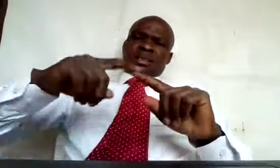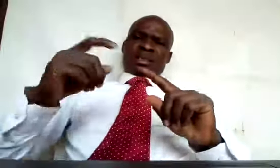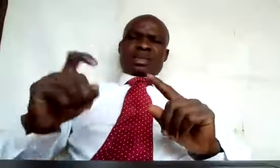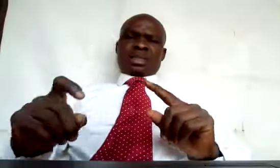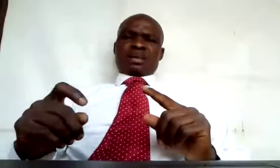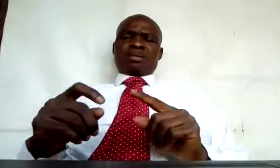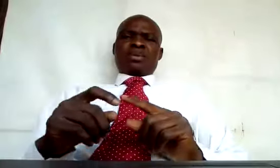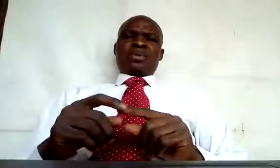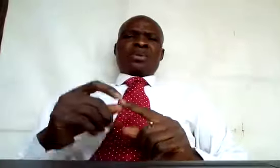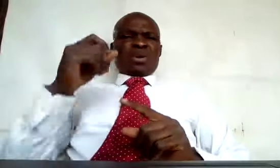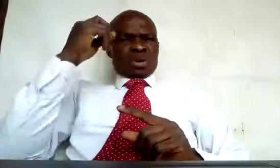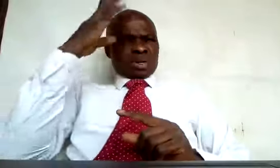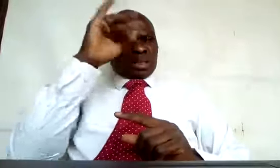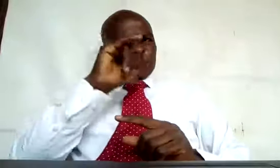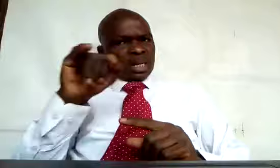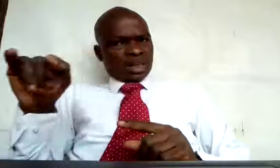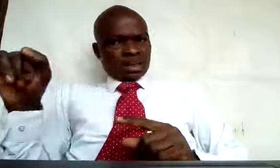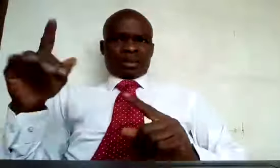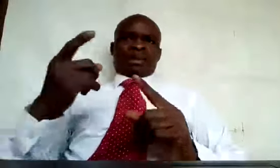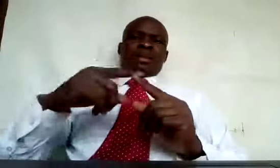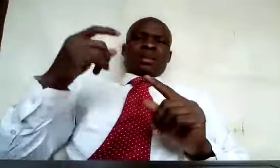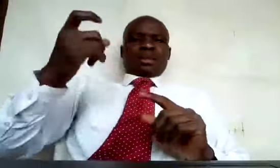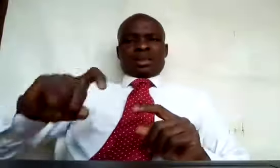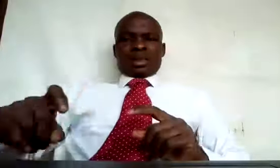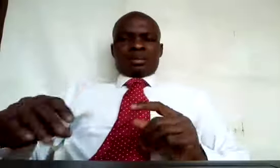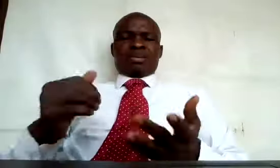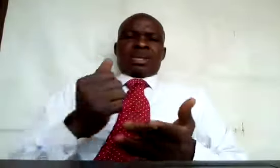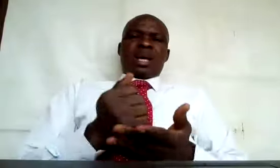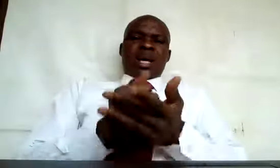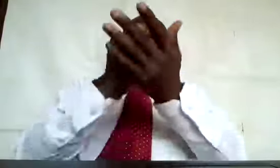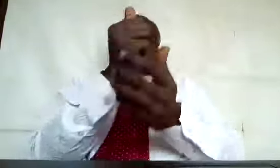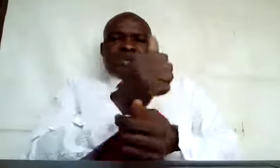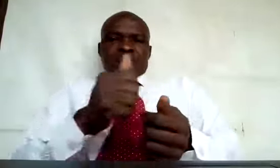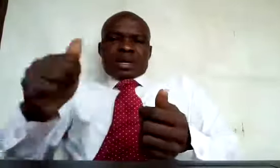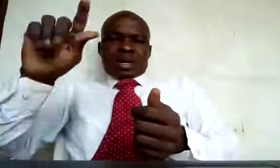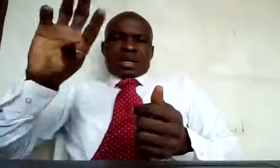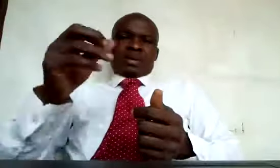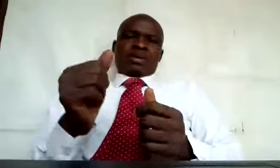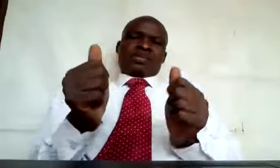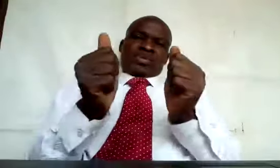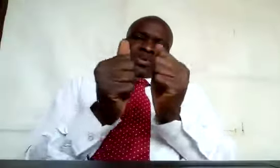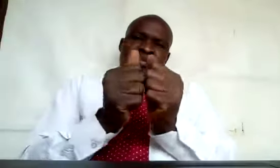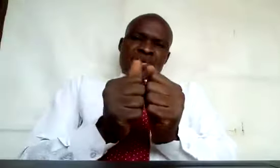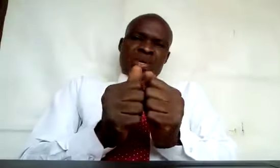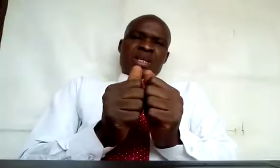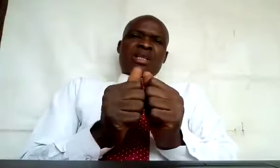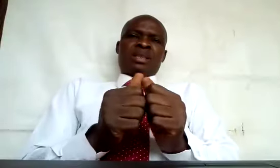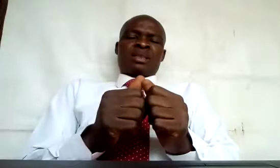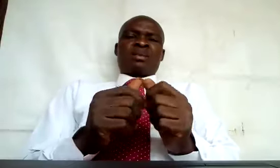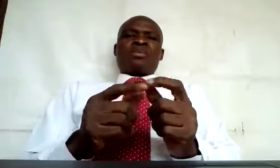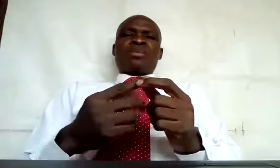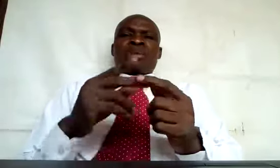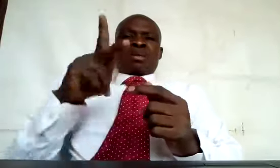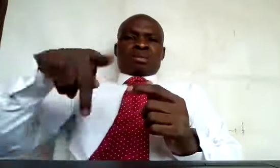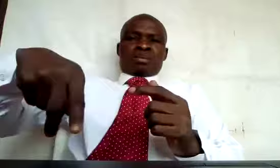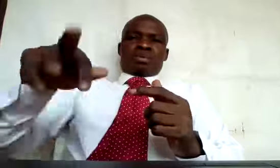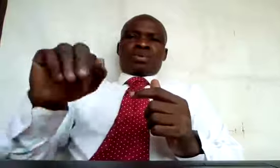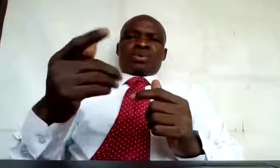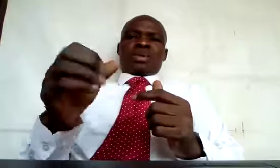Understanding syllables helps a lot with pronunciation. As we